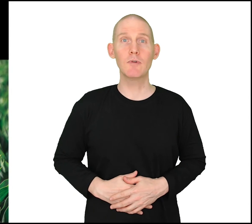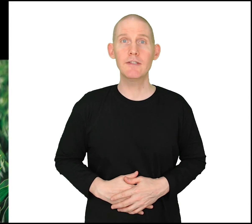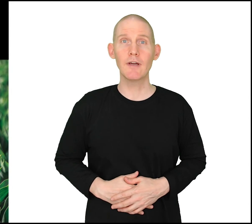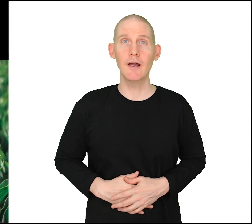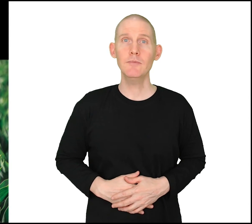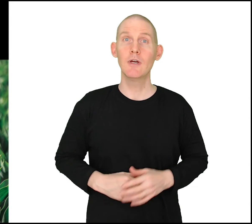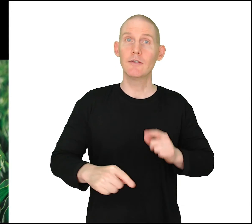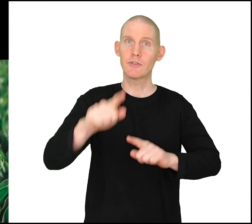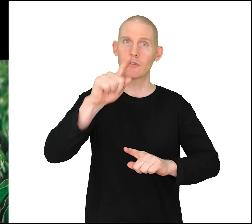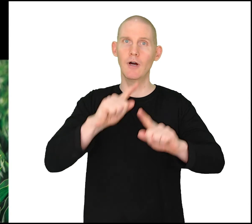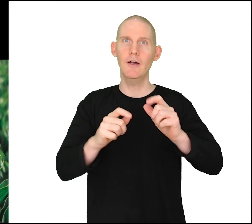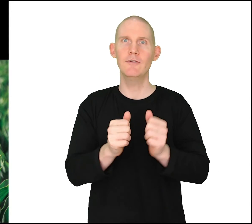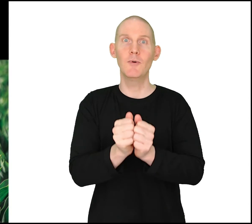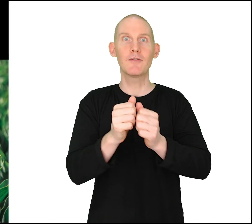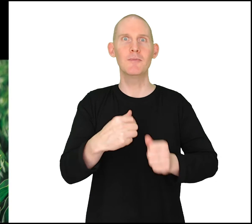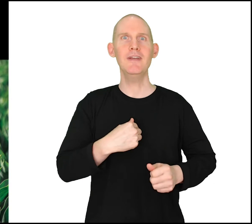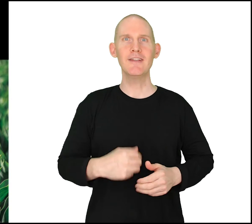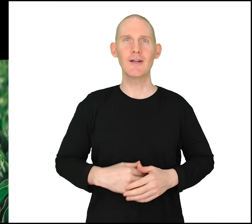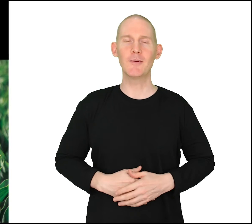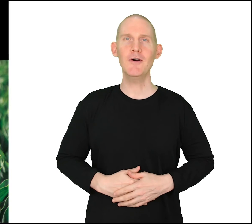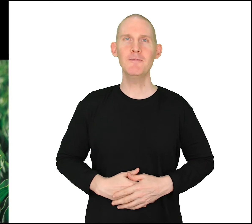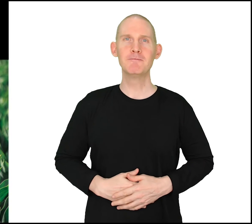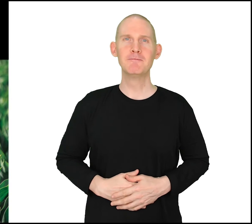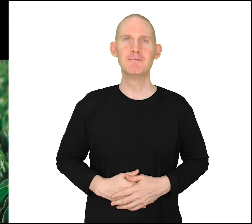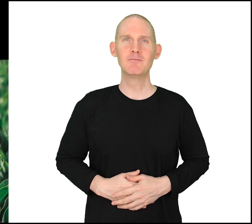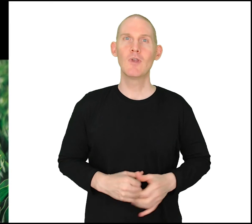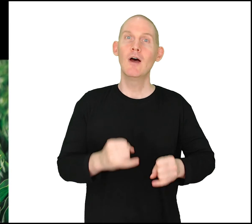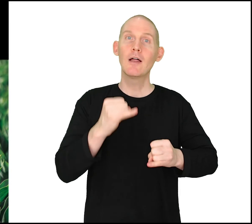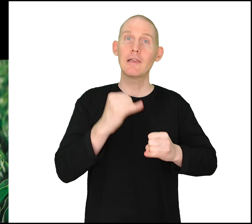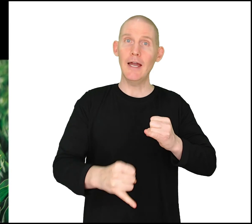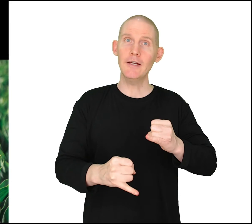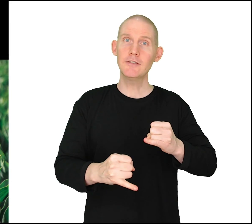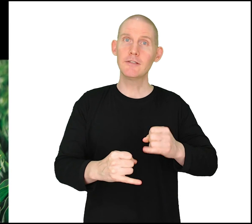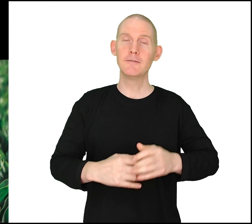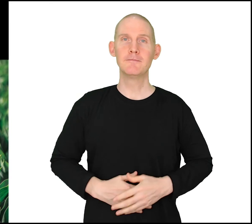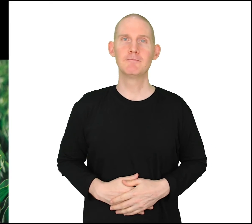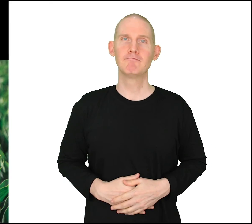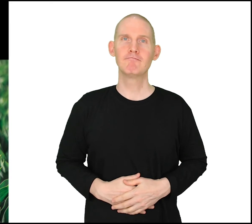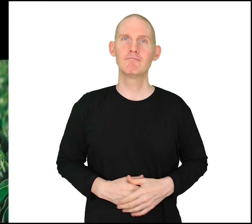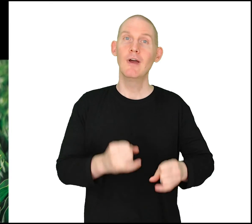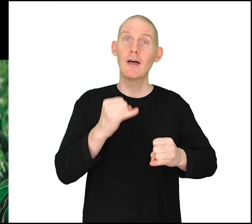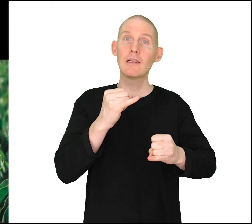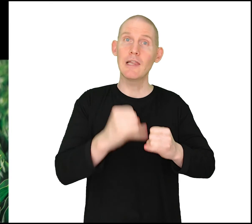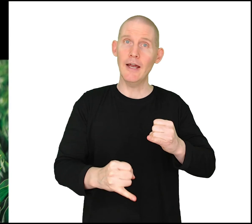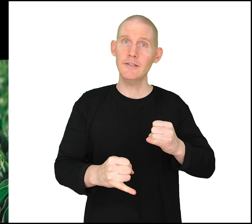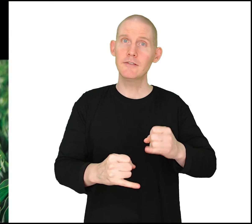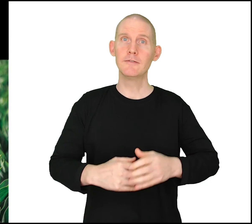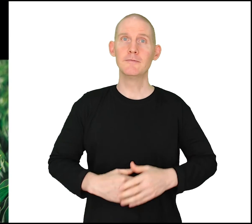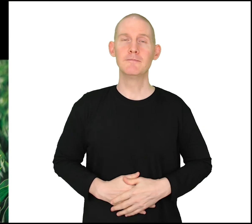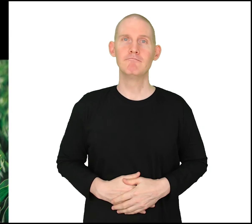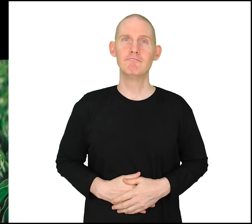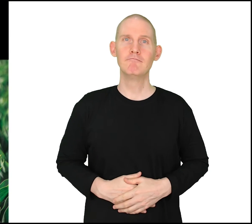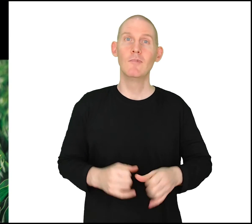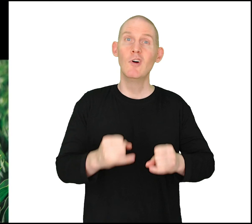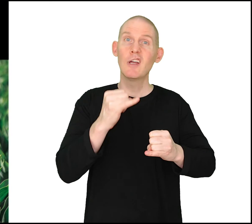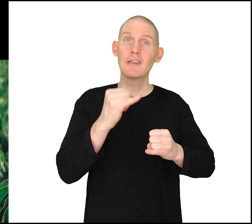times sign with me here we go last last last